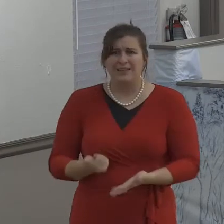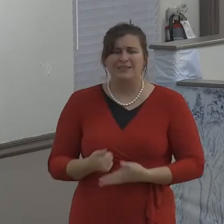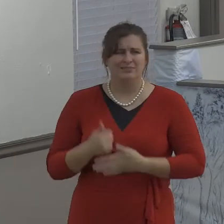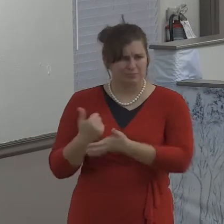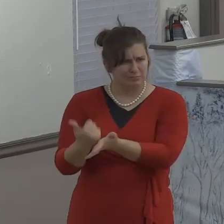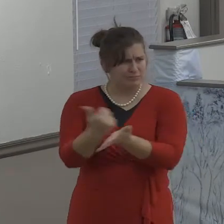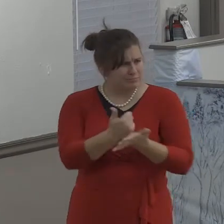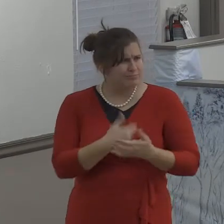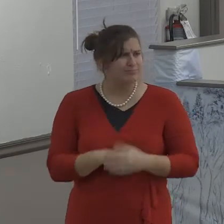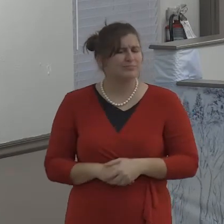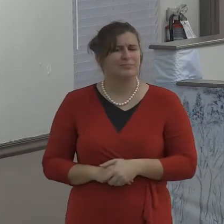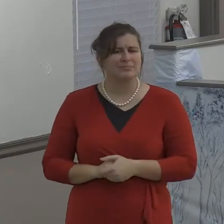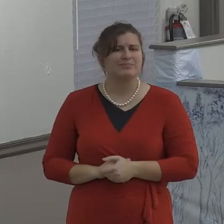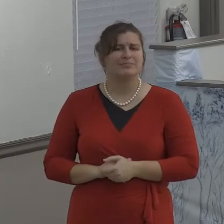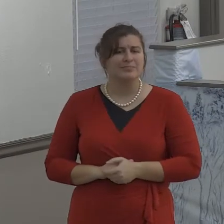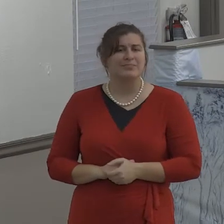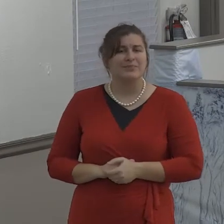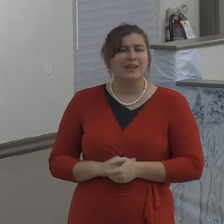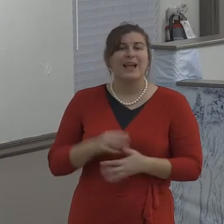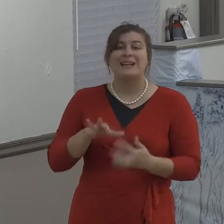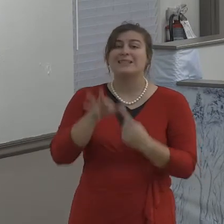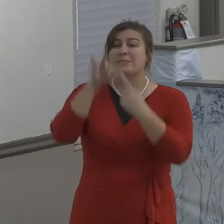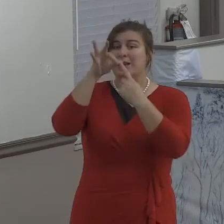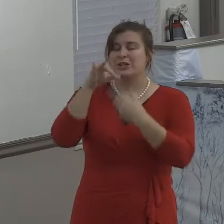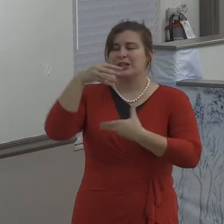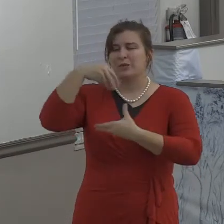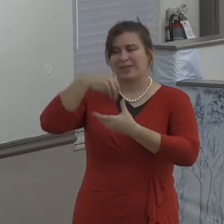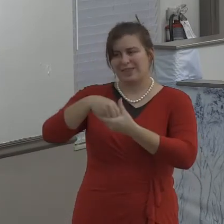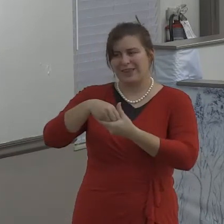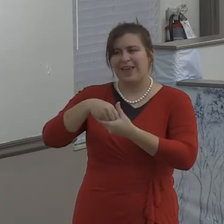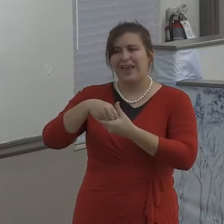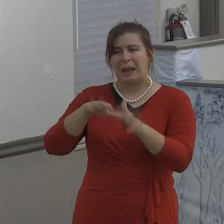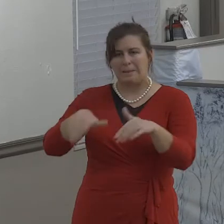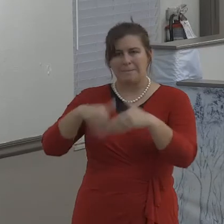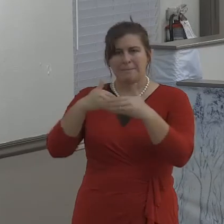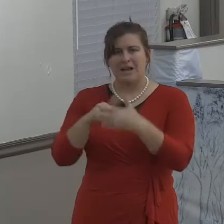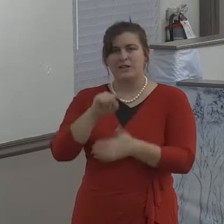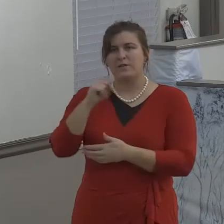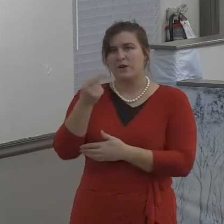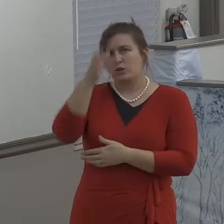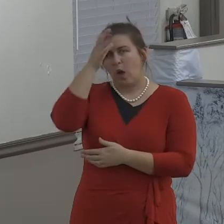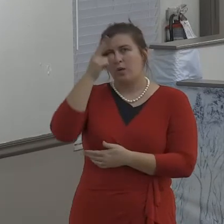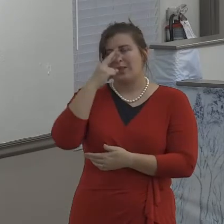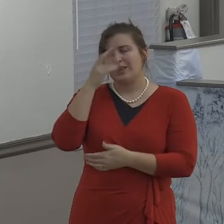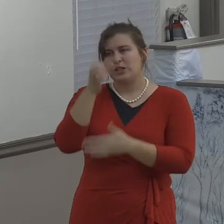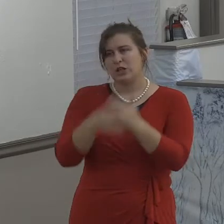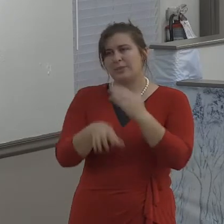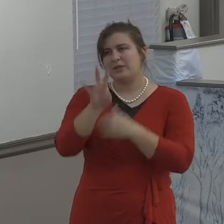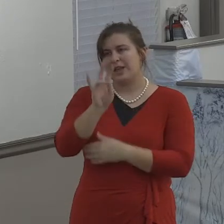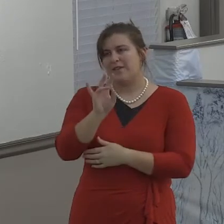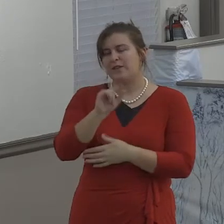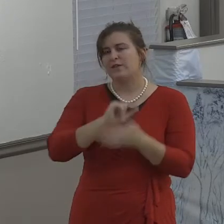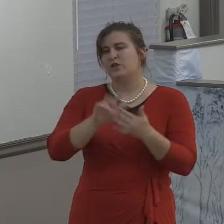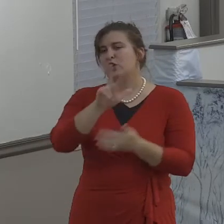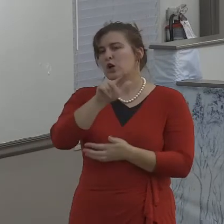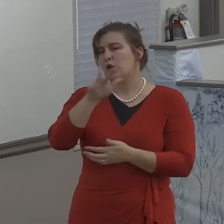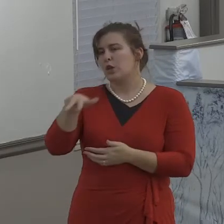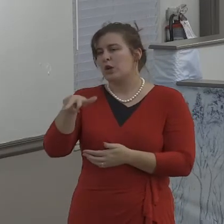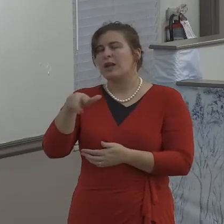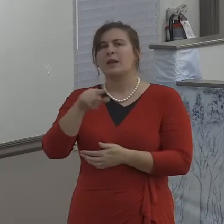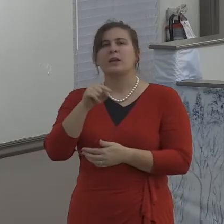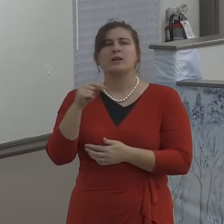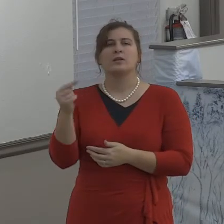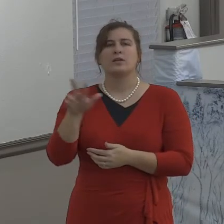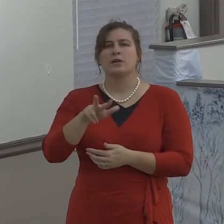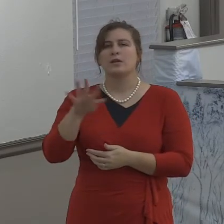difference also between a wife and a virgin. The unmarried woman care for the things of the Lord, that